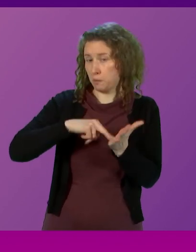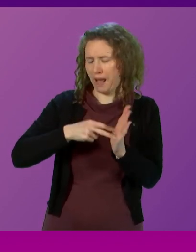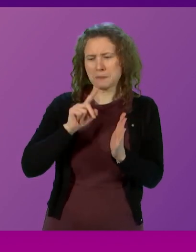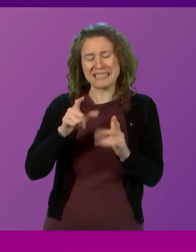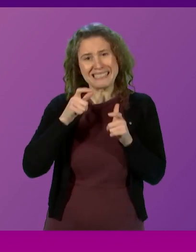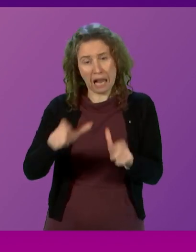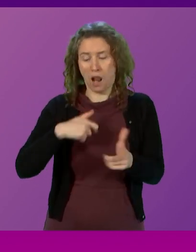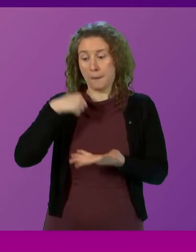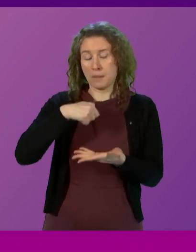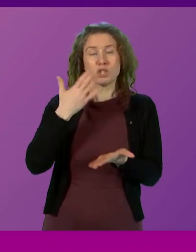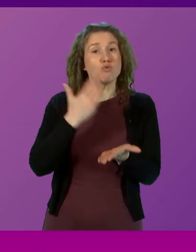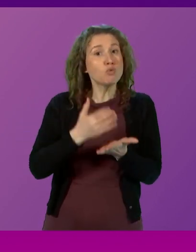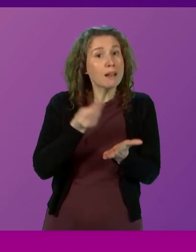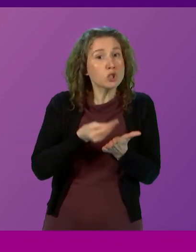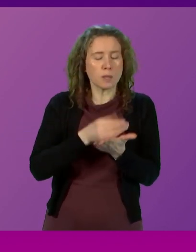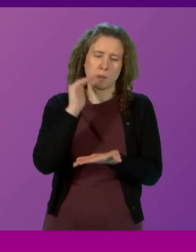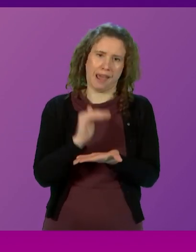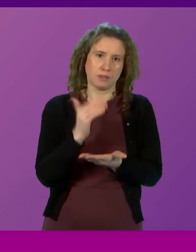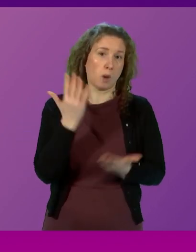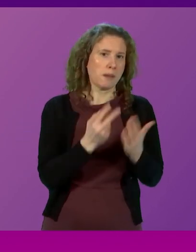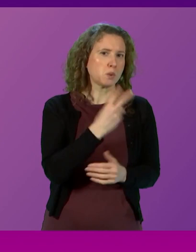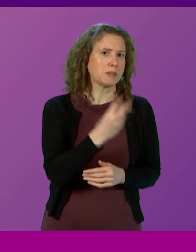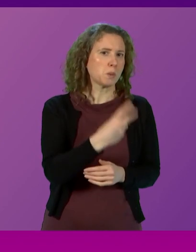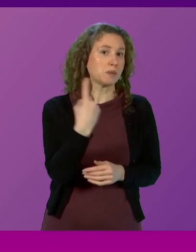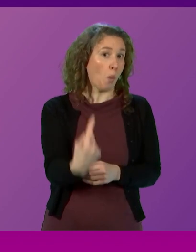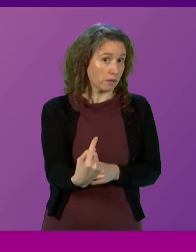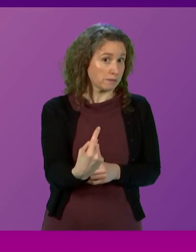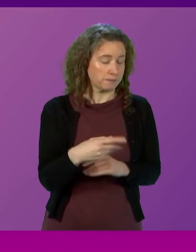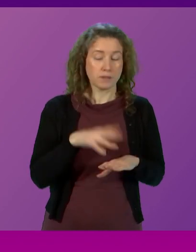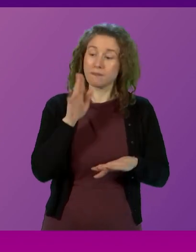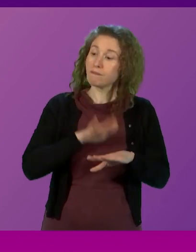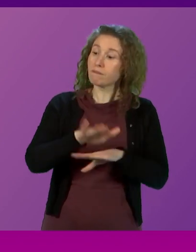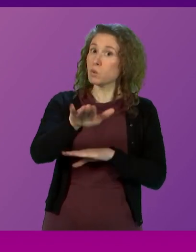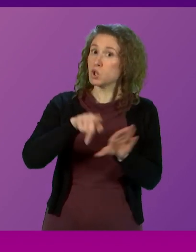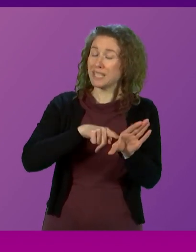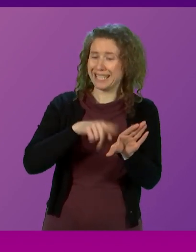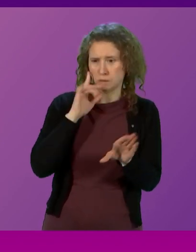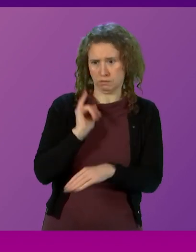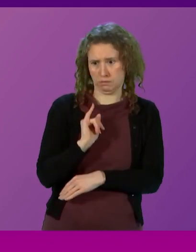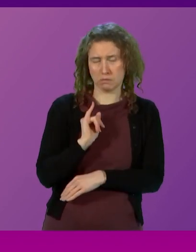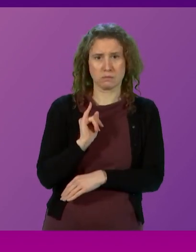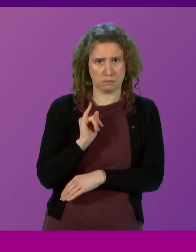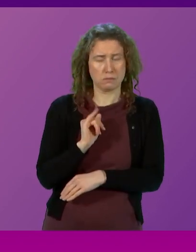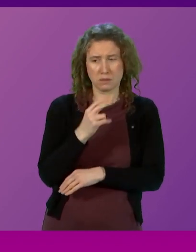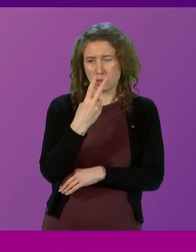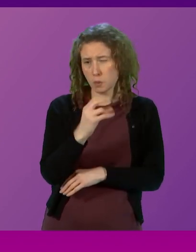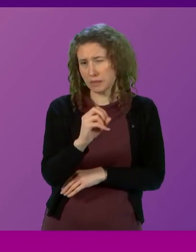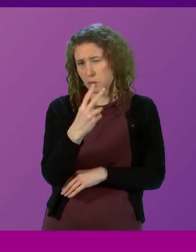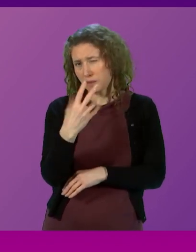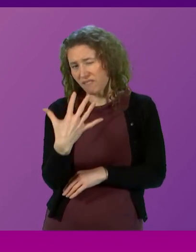will still be lower in real terms than in 2021. The outlook for future years is looking particularly bleak in 2025